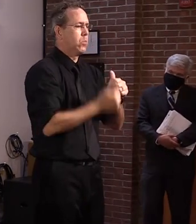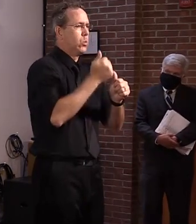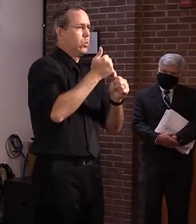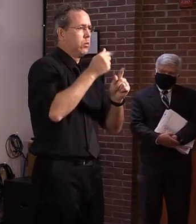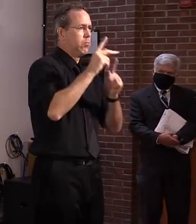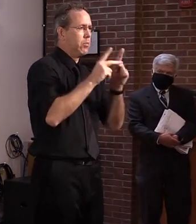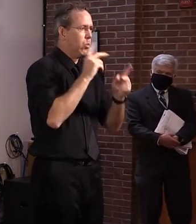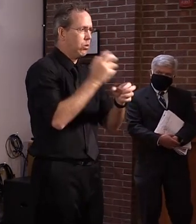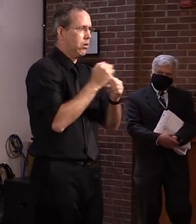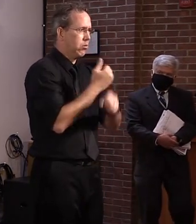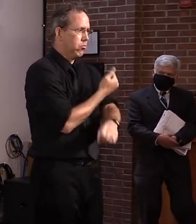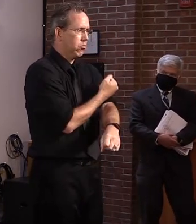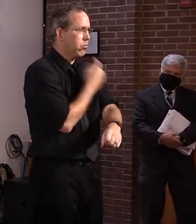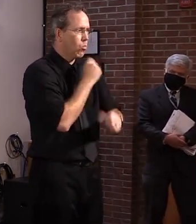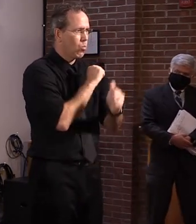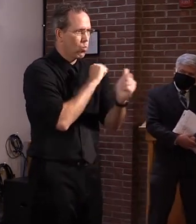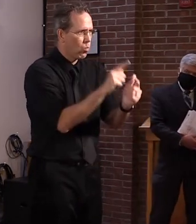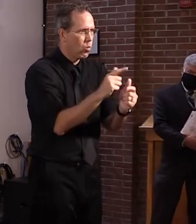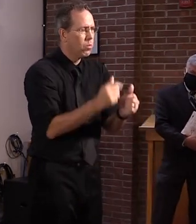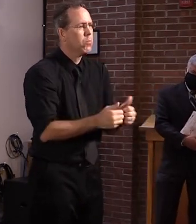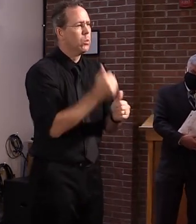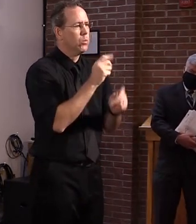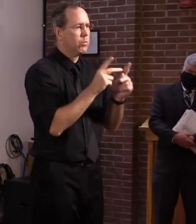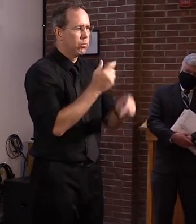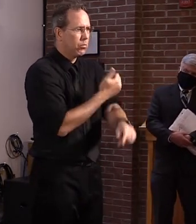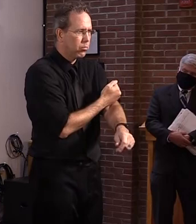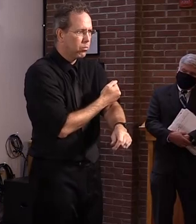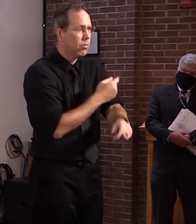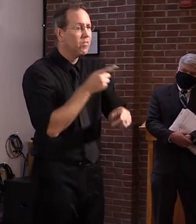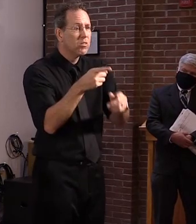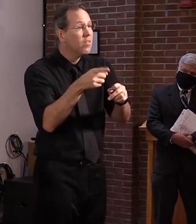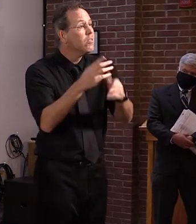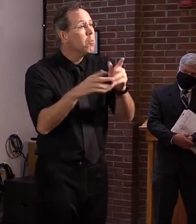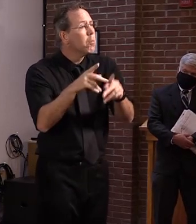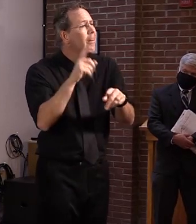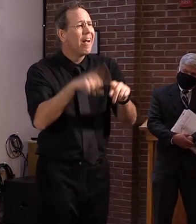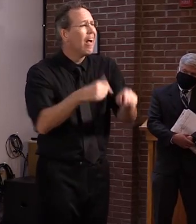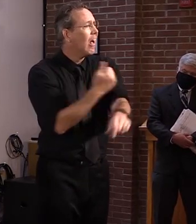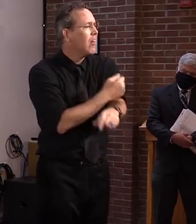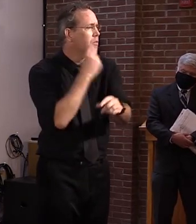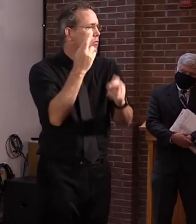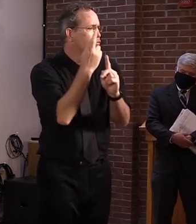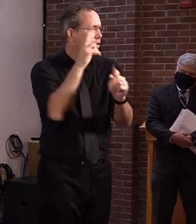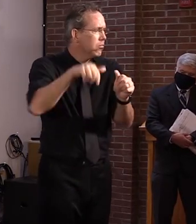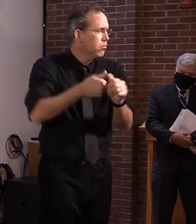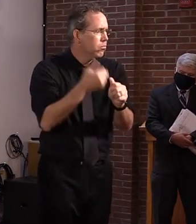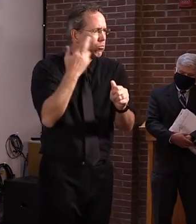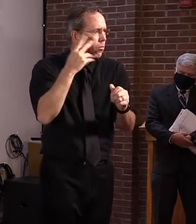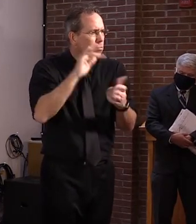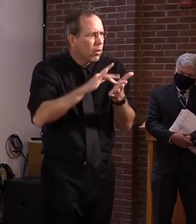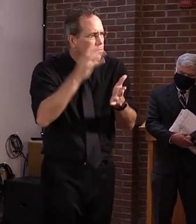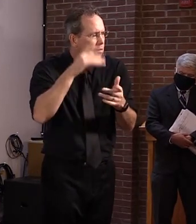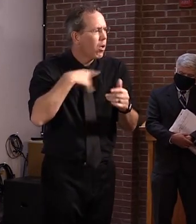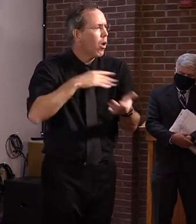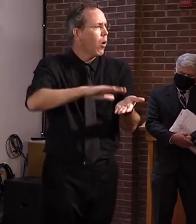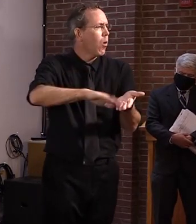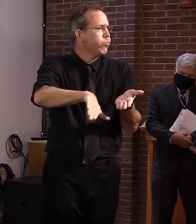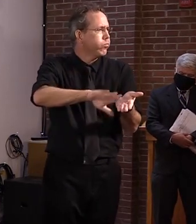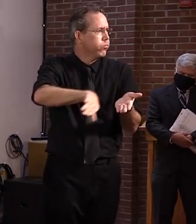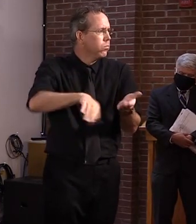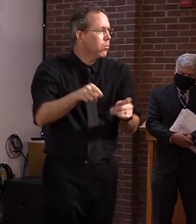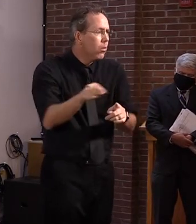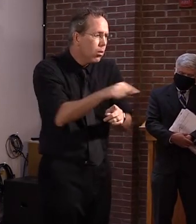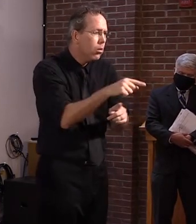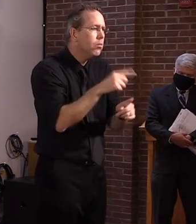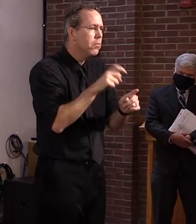for medical and so forth. So, um, I know that that's, uh, that's important. Um, and we have to be realistic, but at